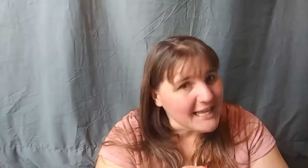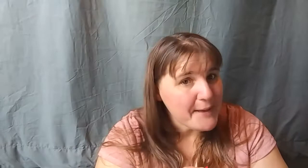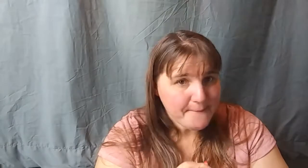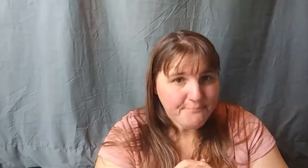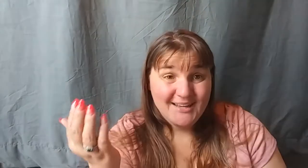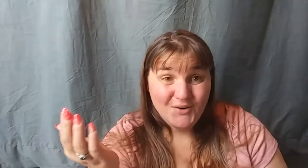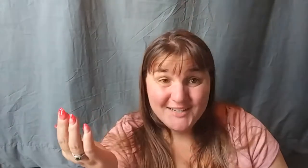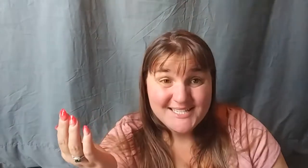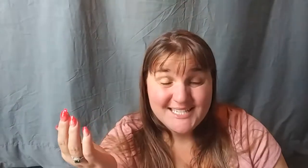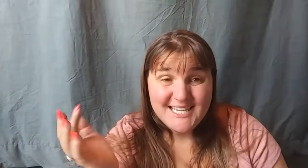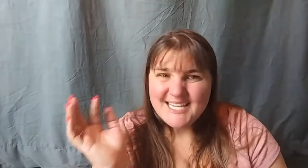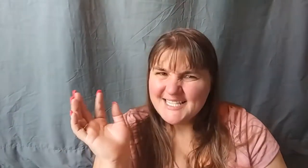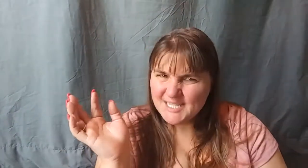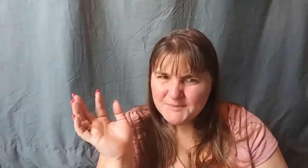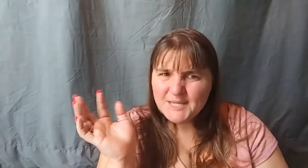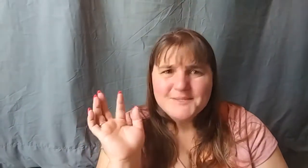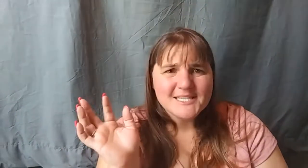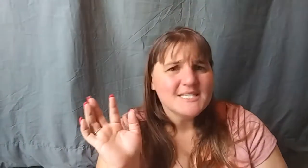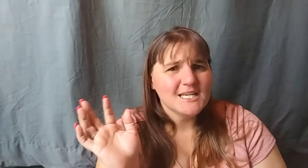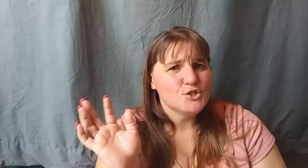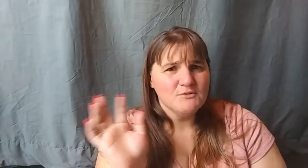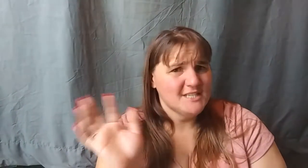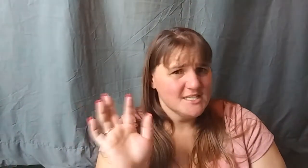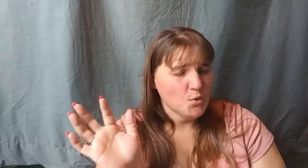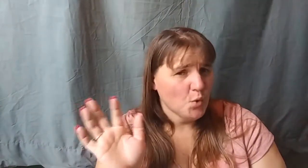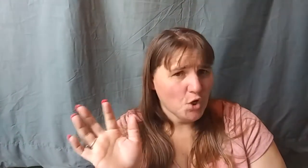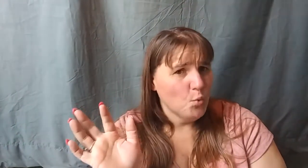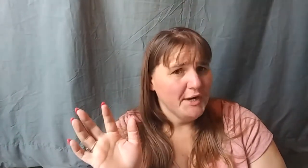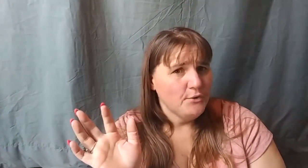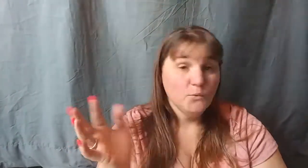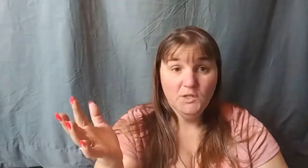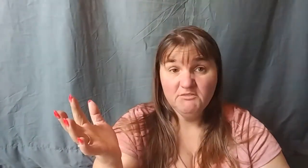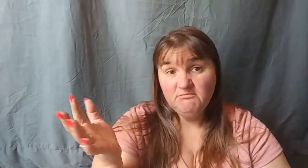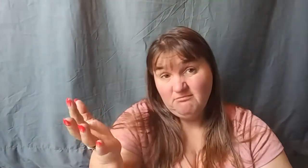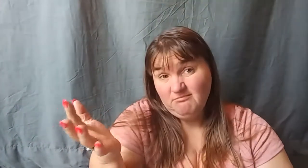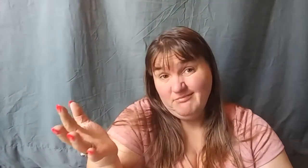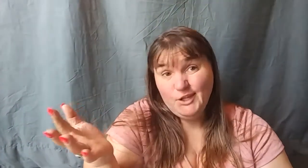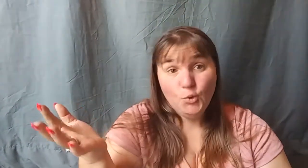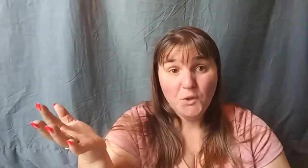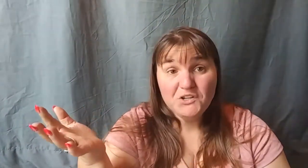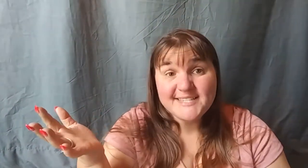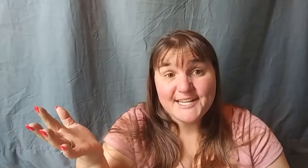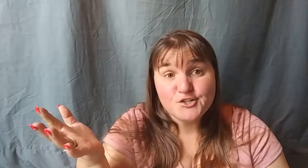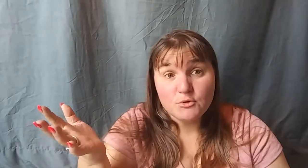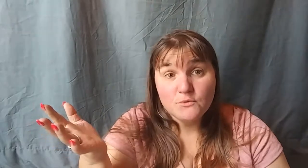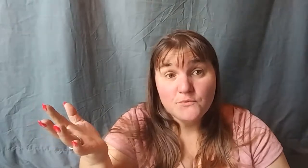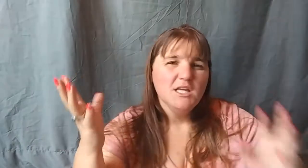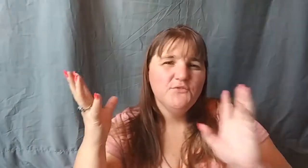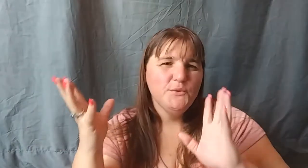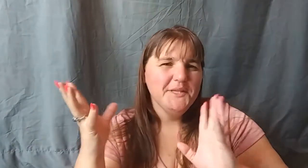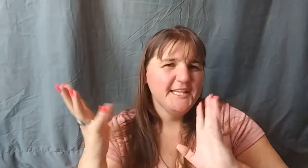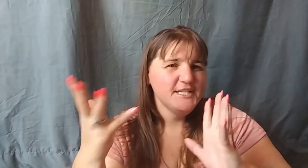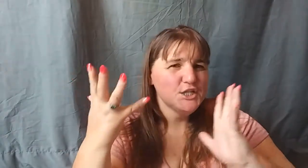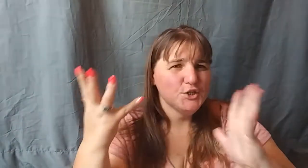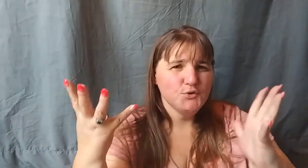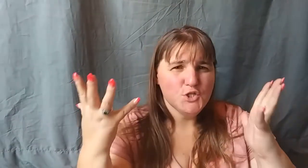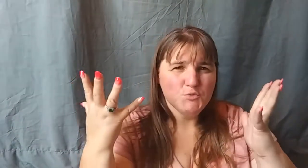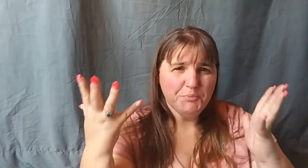.m. And honestly, sometimes this schedule doesn't work well with your work schedule. If you would like to go to a